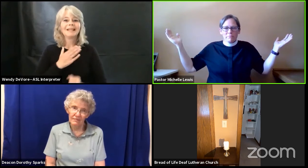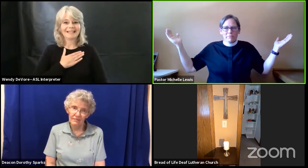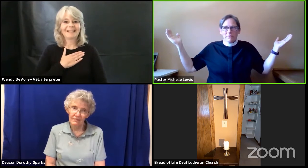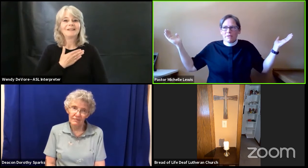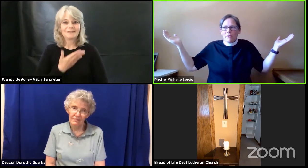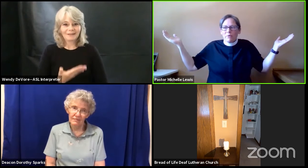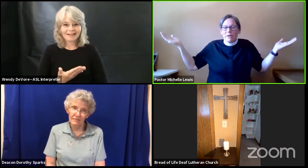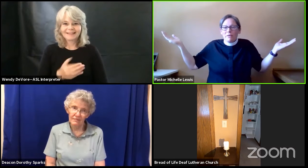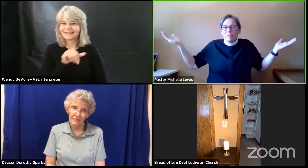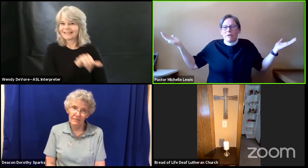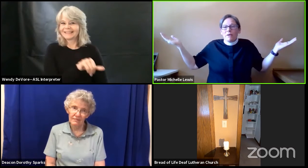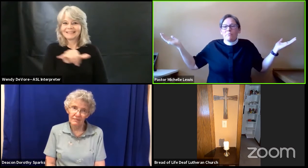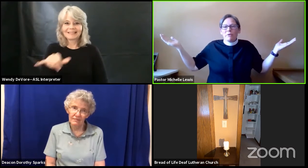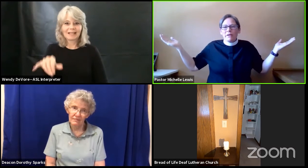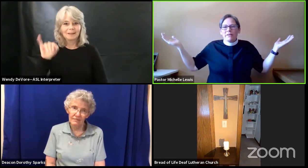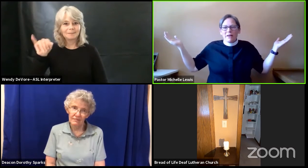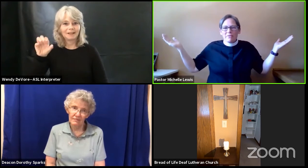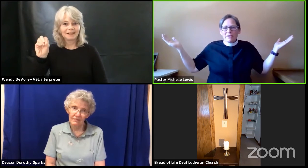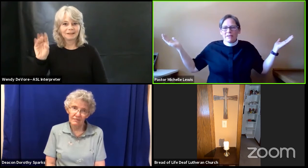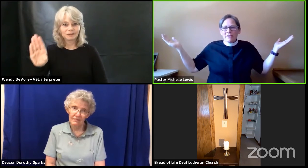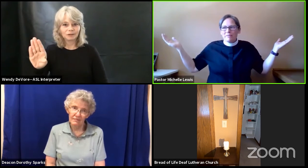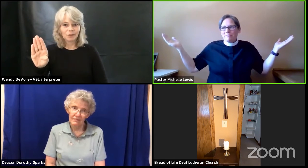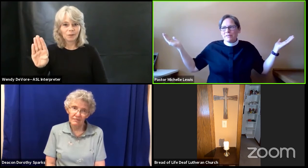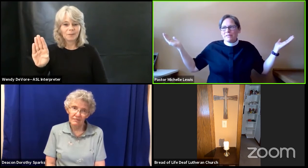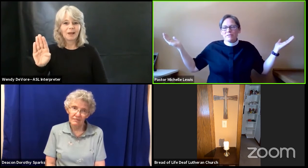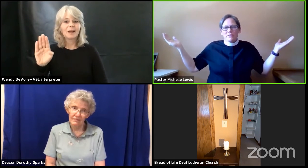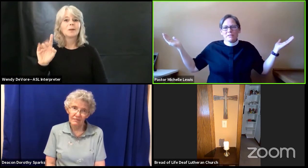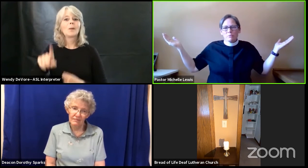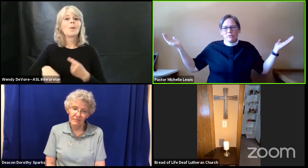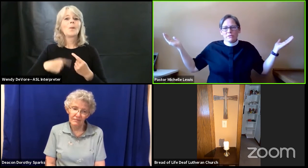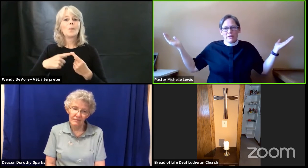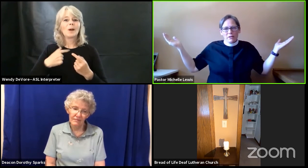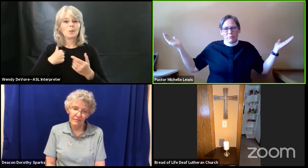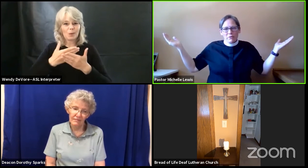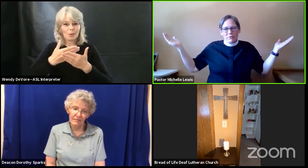That we bring nothing into this world at our birth.